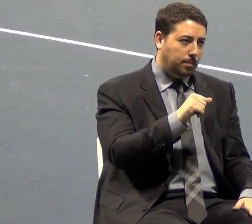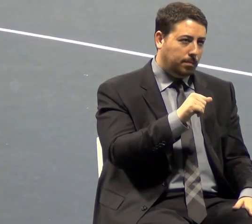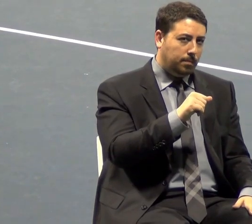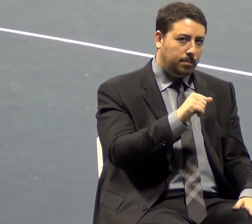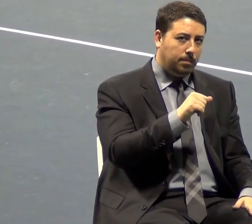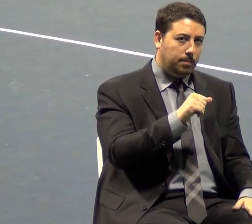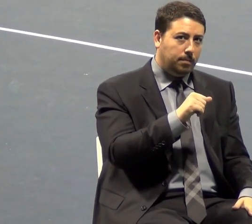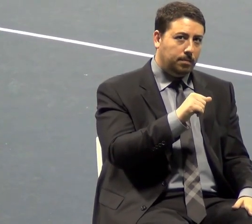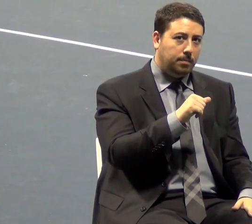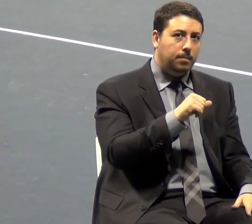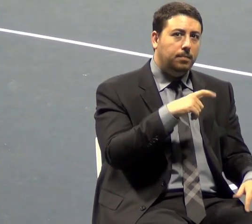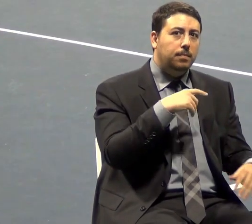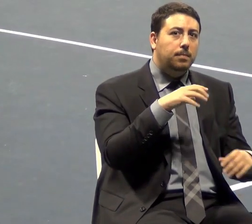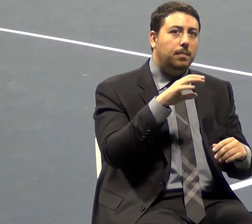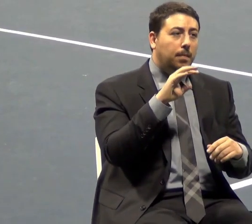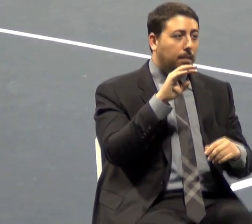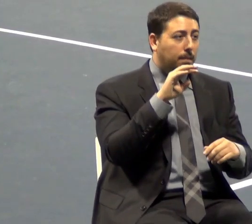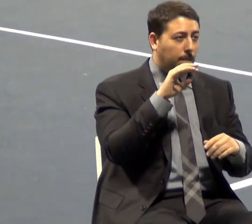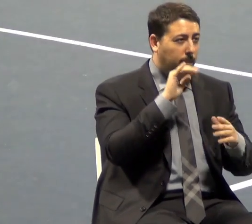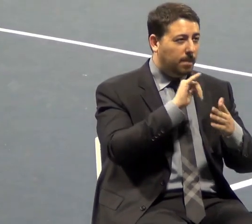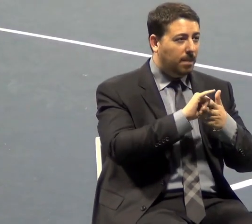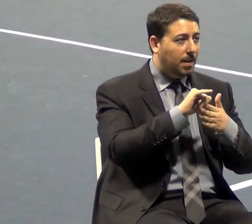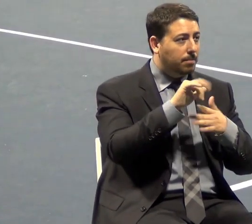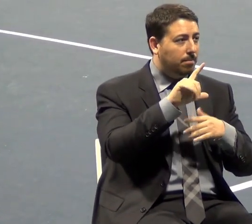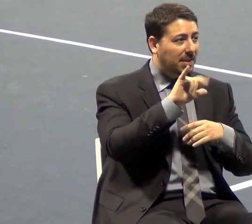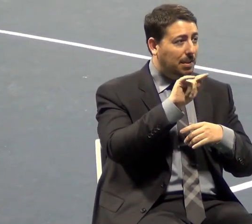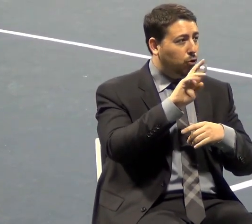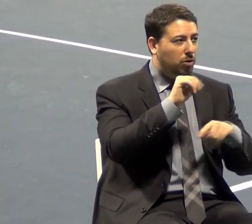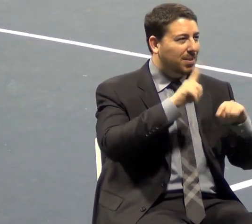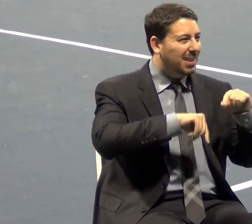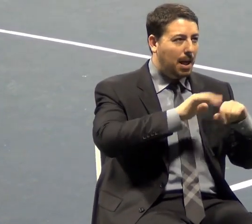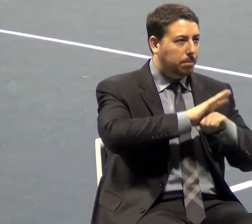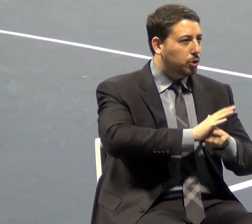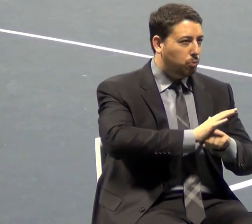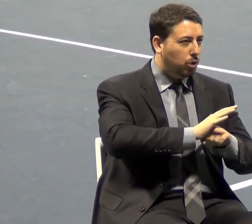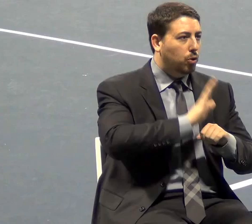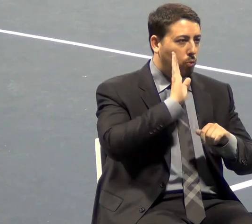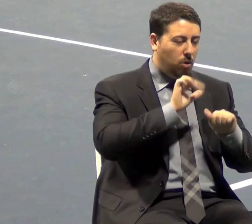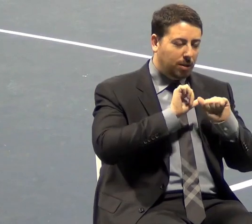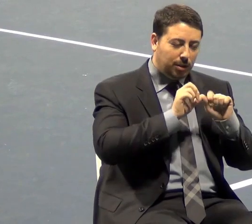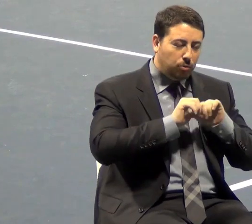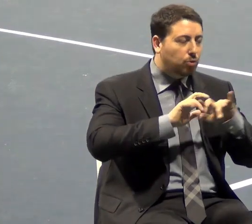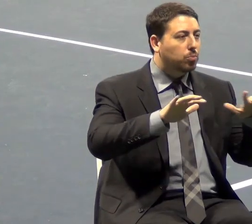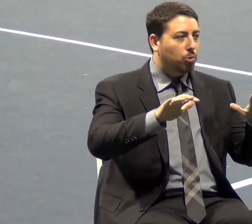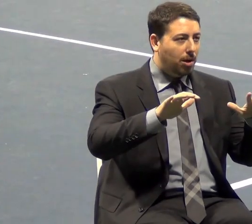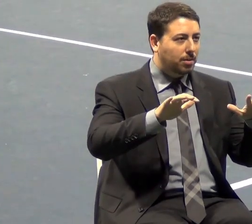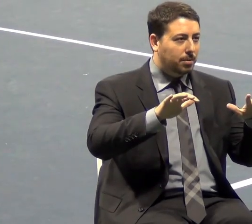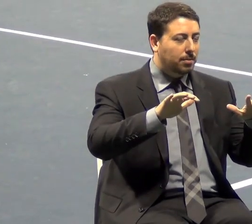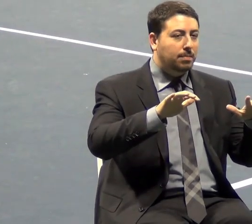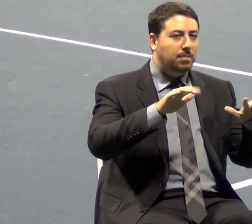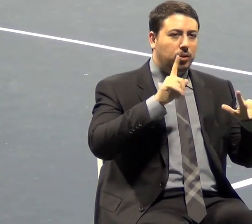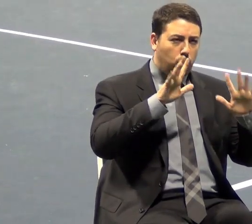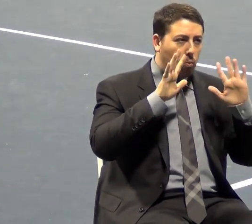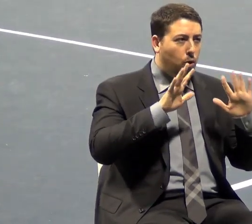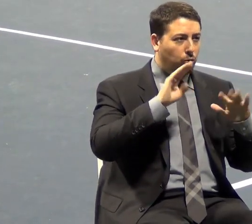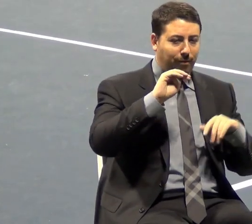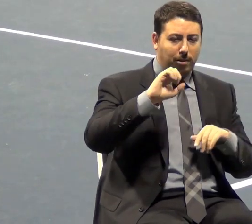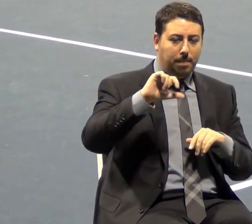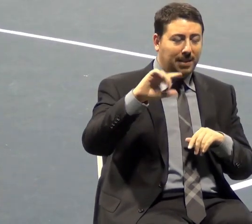The message of liberty cannot be squelched. It's going to continue to spread. It is, and it's a wonderful message, and I am